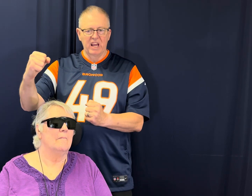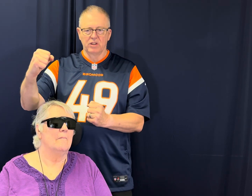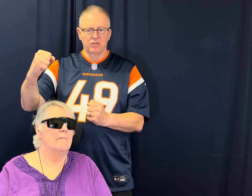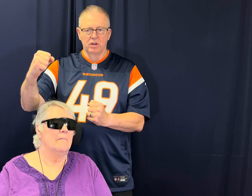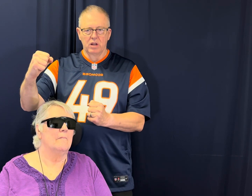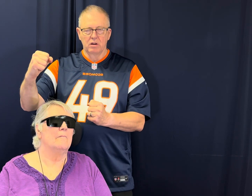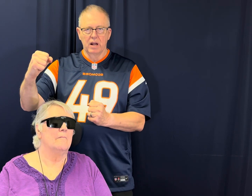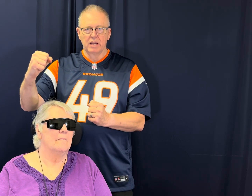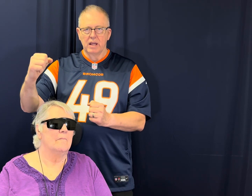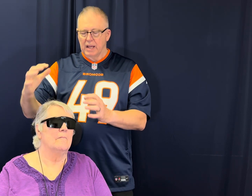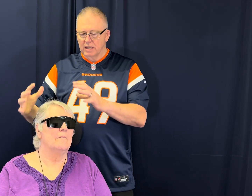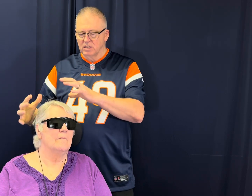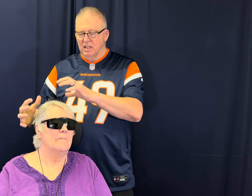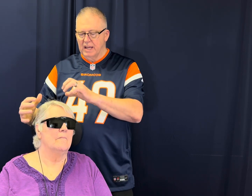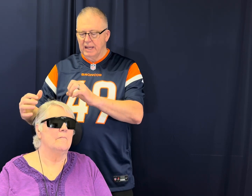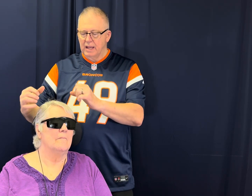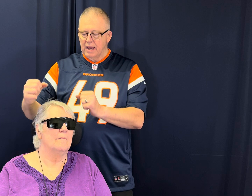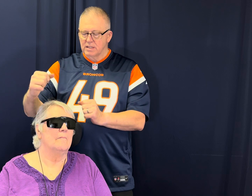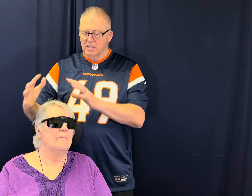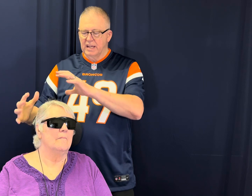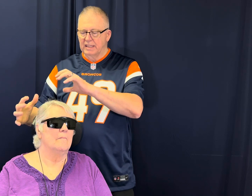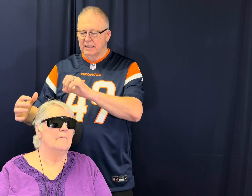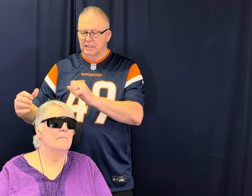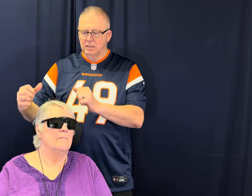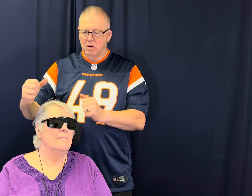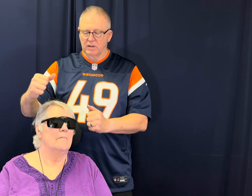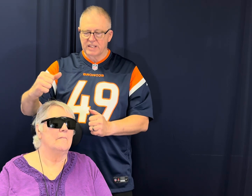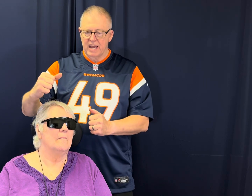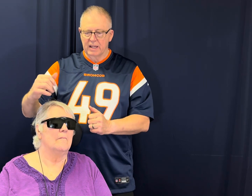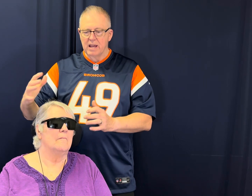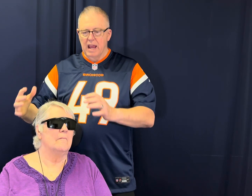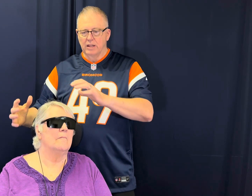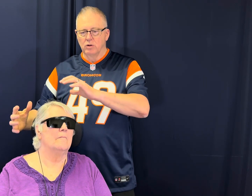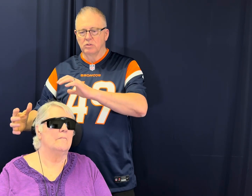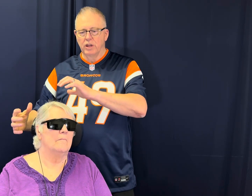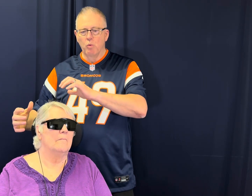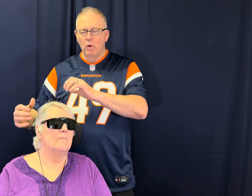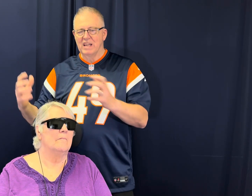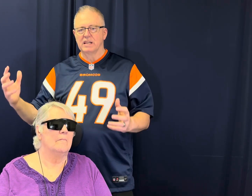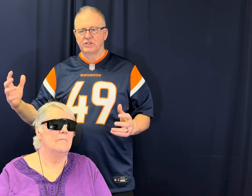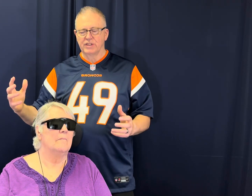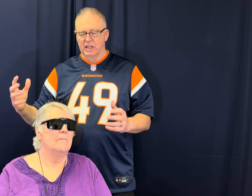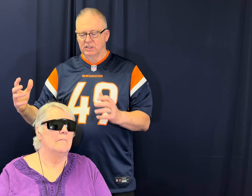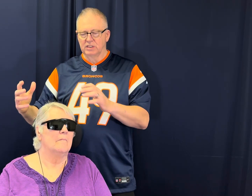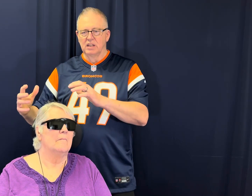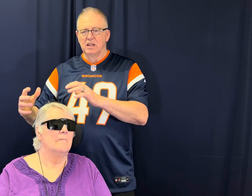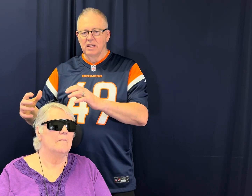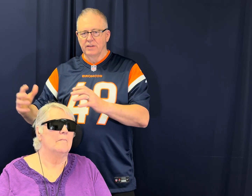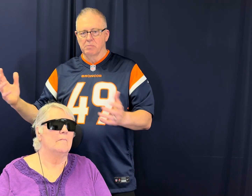age, right? It's letting that system overtake. And you witness this in their